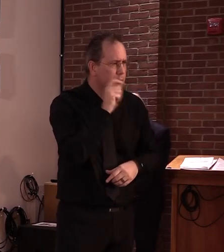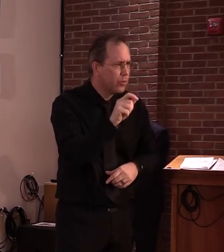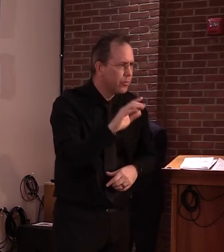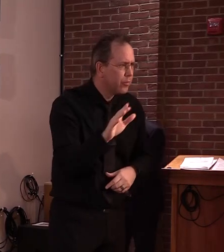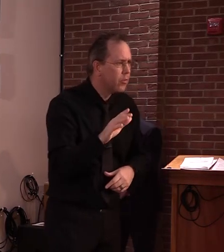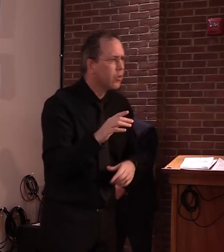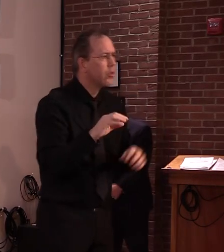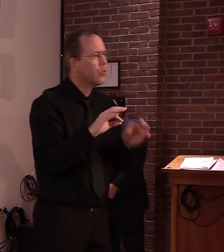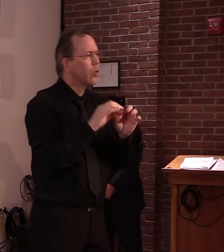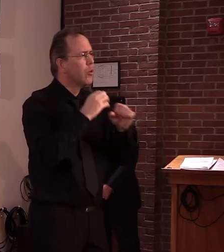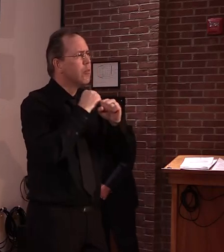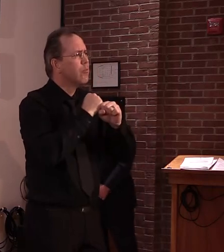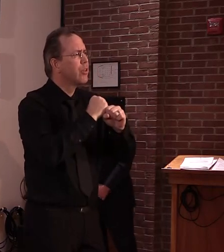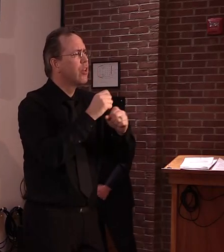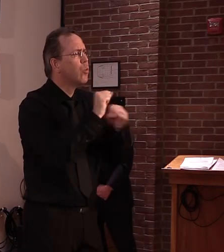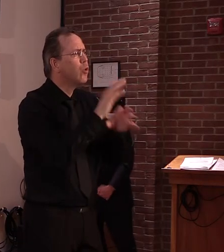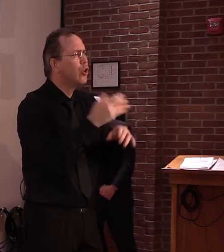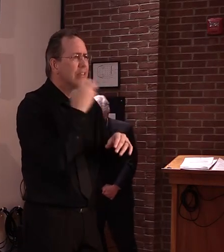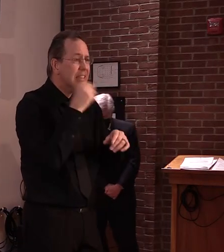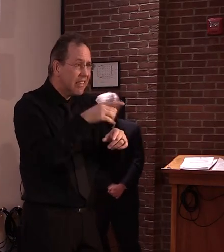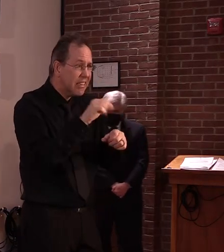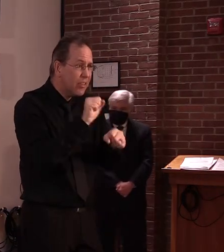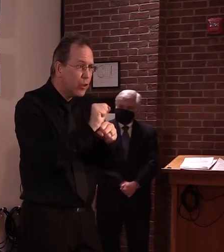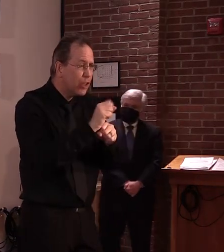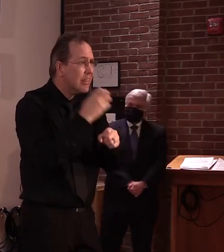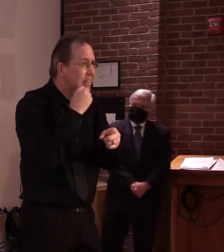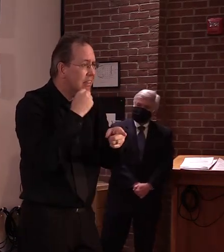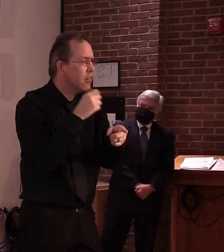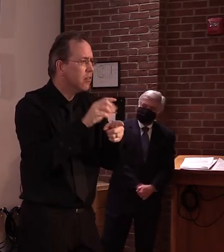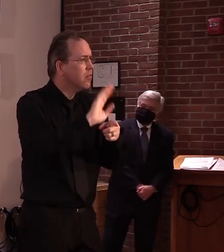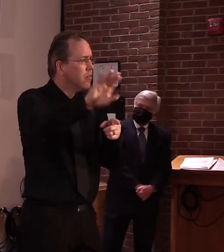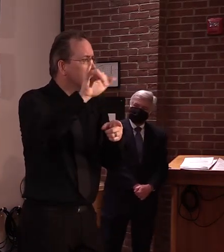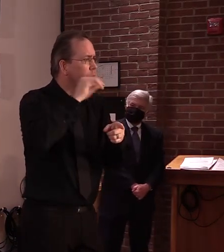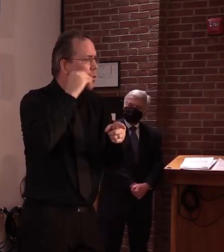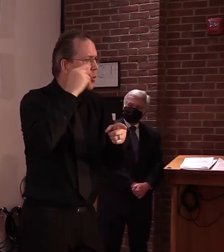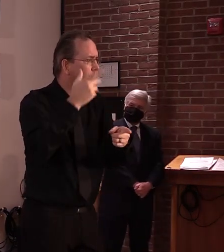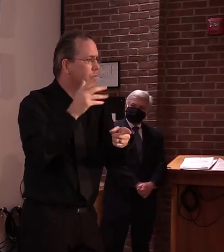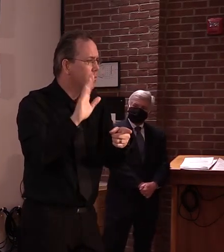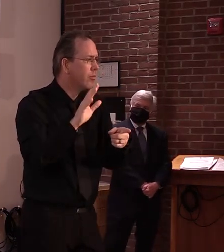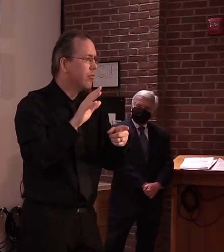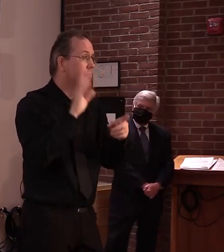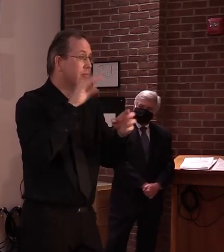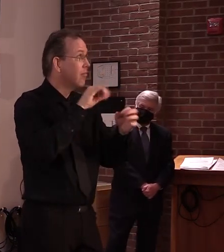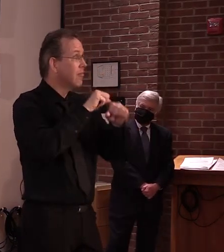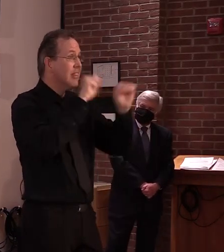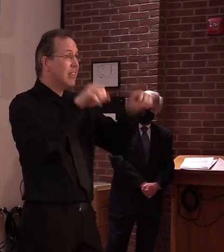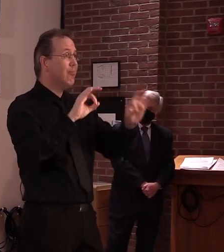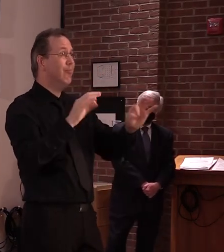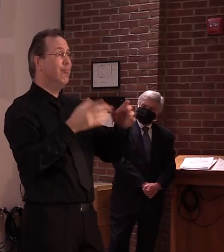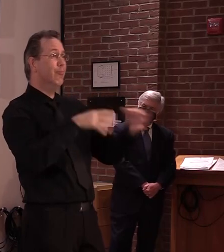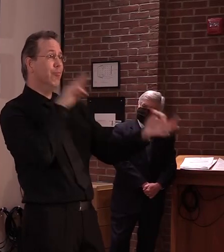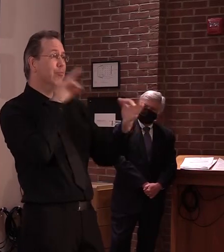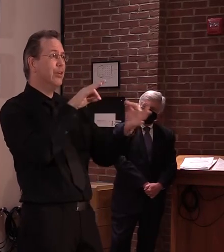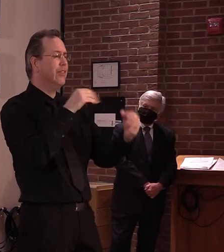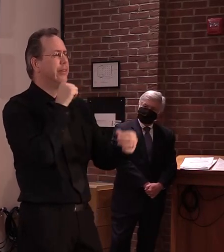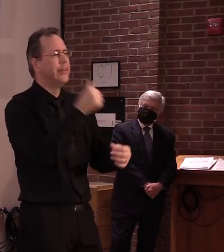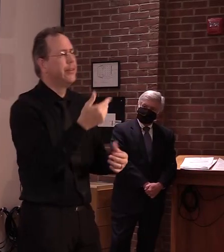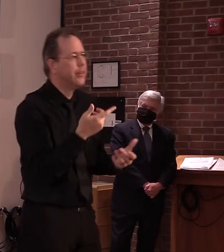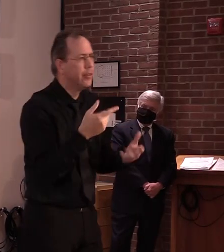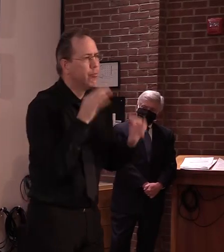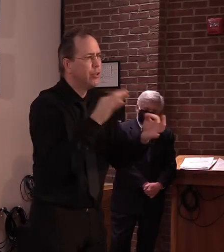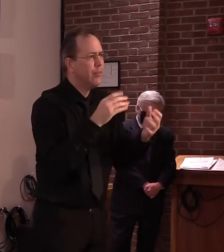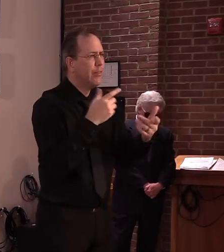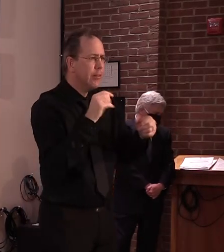again, there's nothing perfect about this system. We don't we're learning more